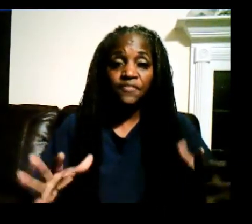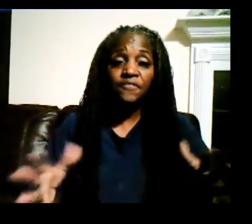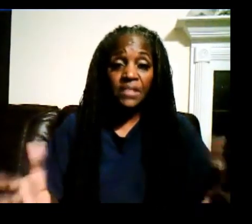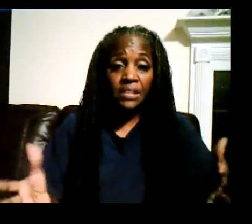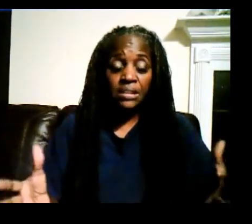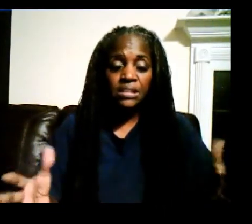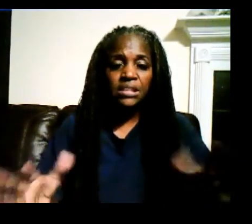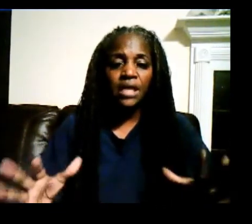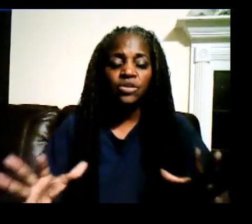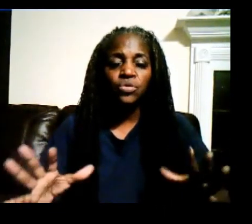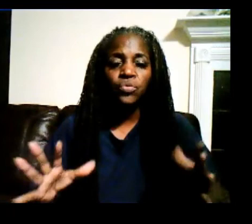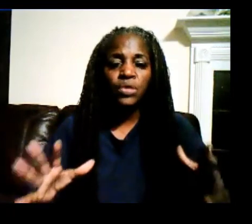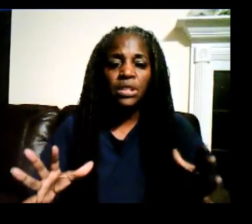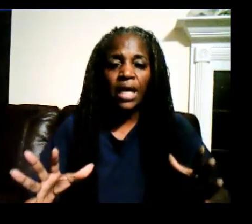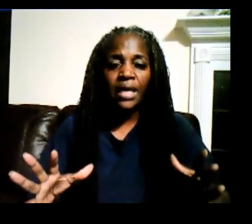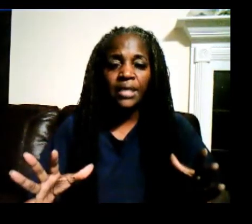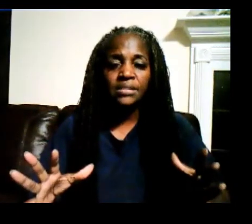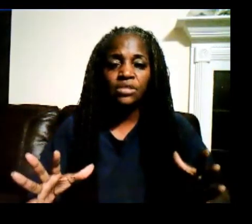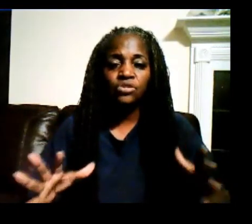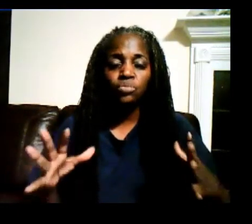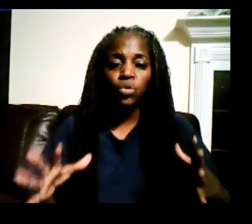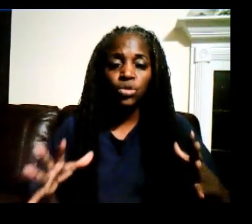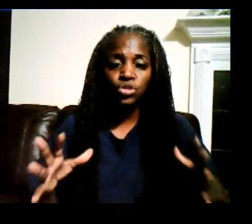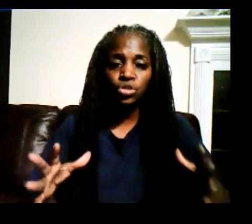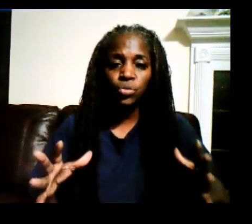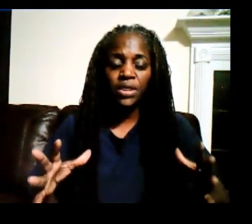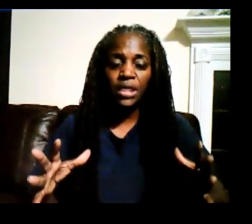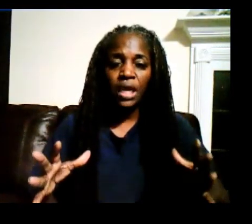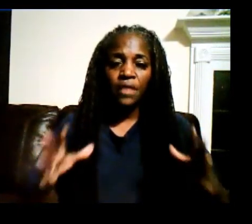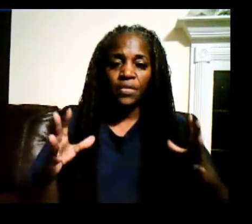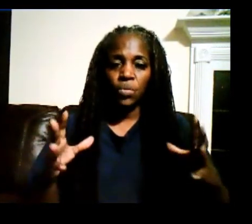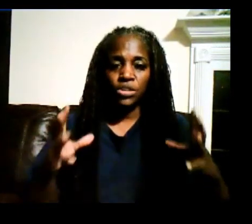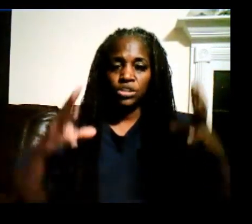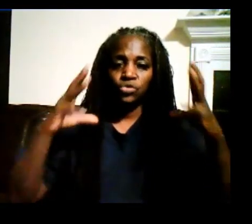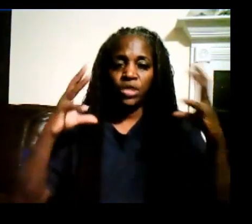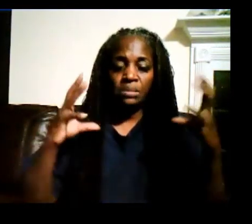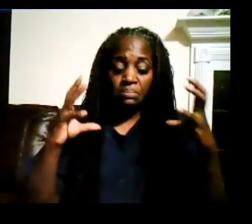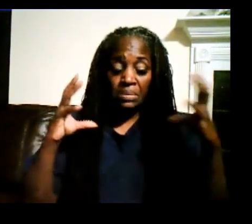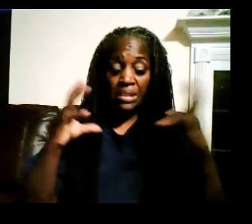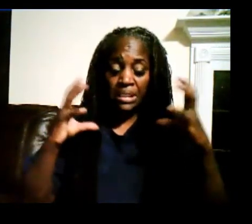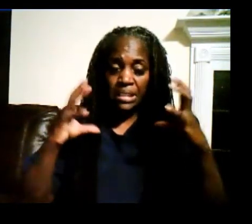feelings that you realize there's more to it than what's in your immediate